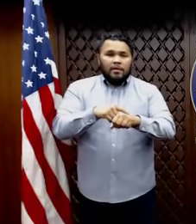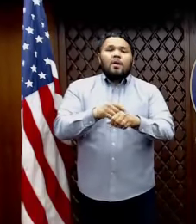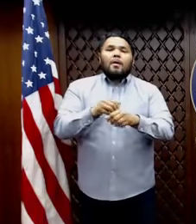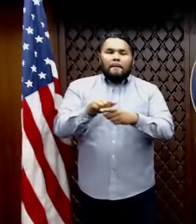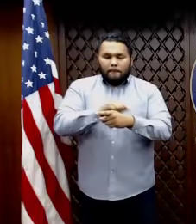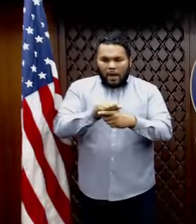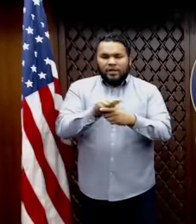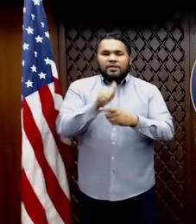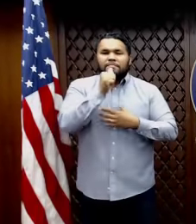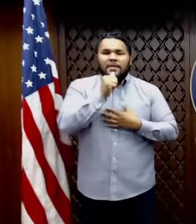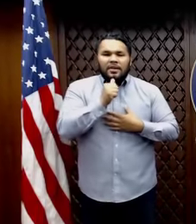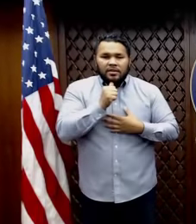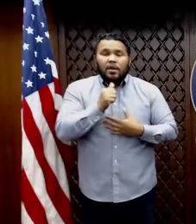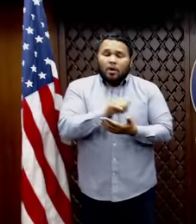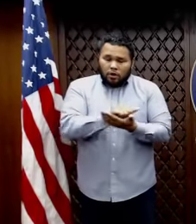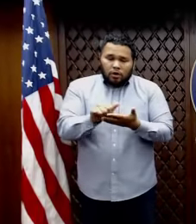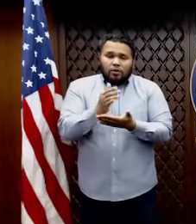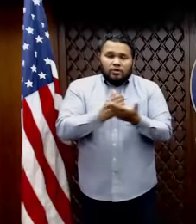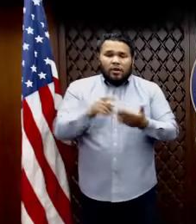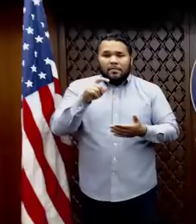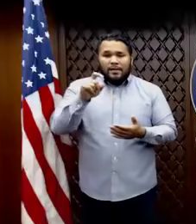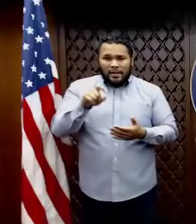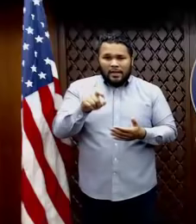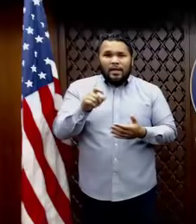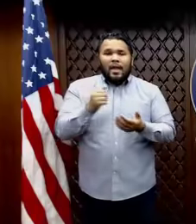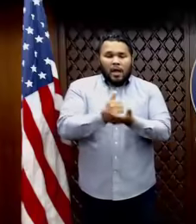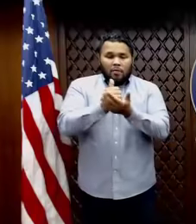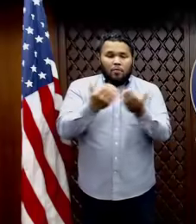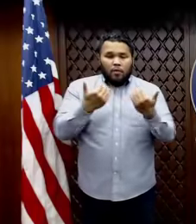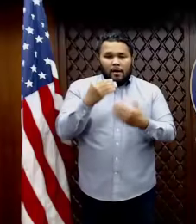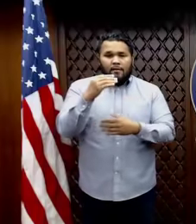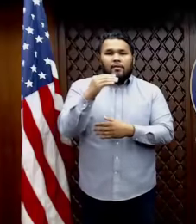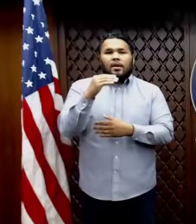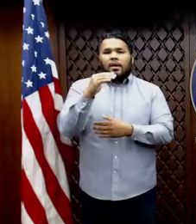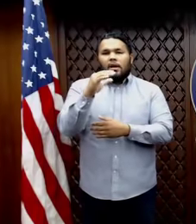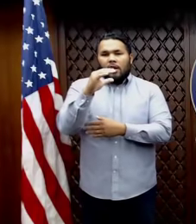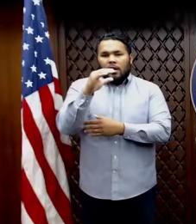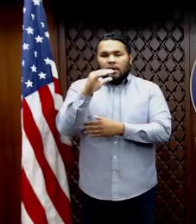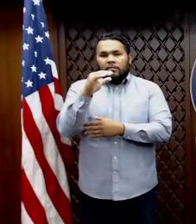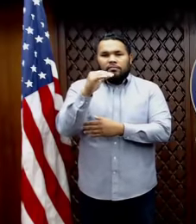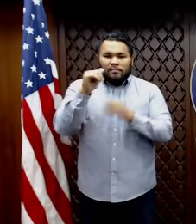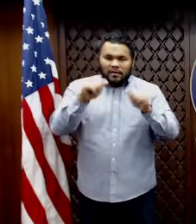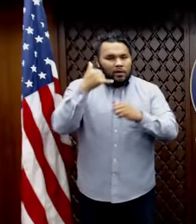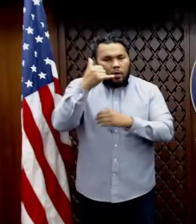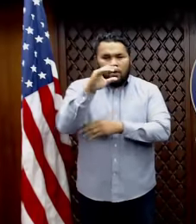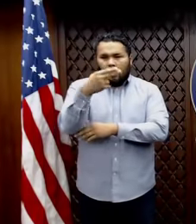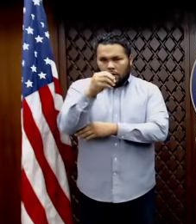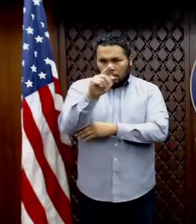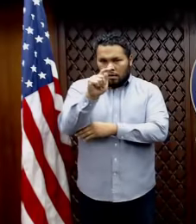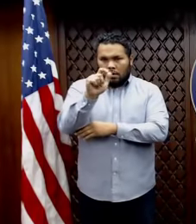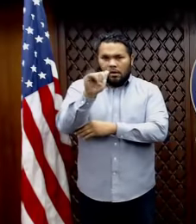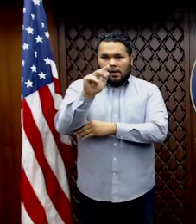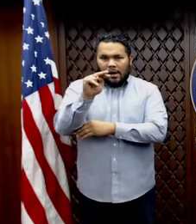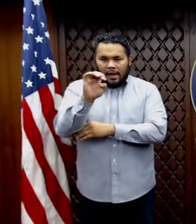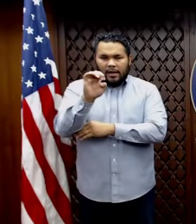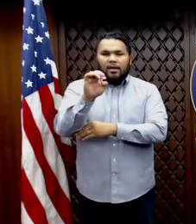uh, for those that need some help. Again, we have a crisis hotline at Guam Behavioral Health, and we'll look at trying to set up some other avenues for